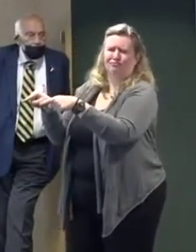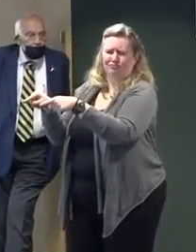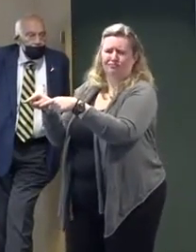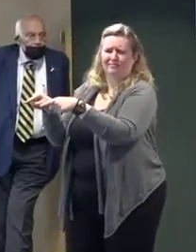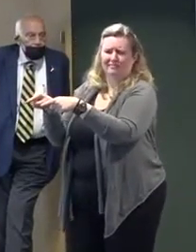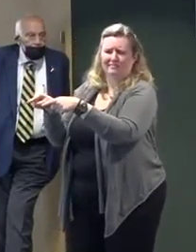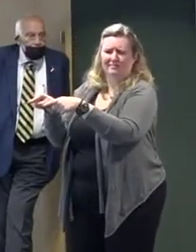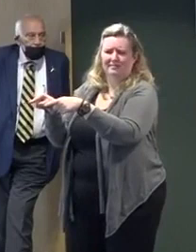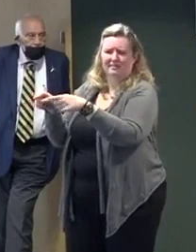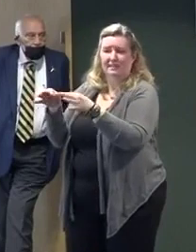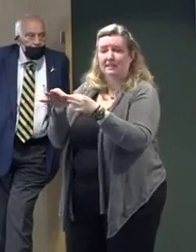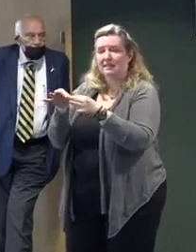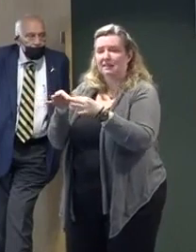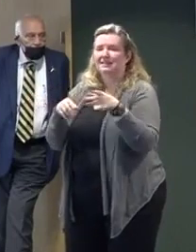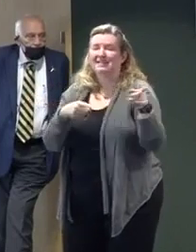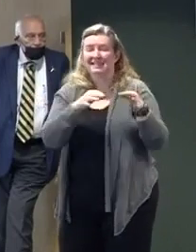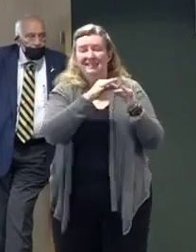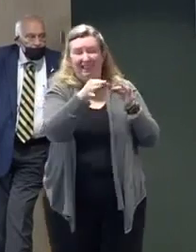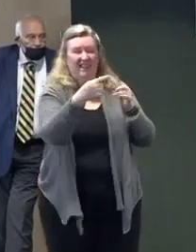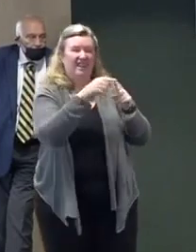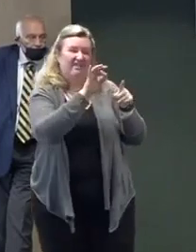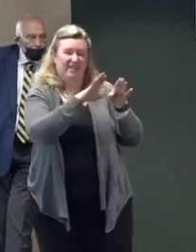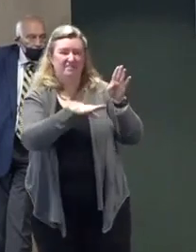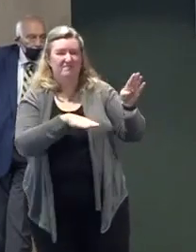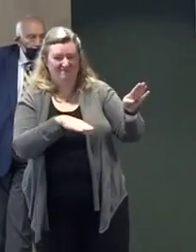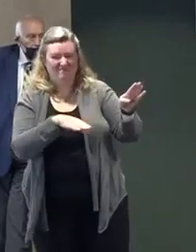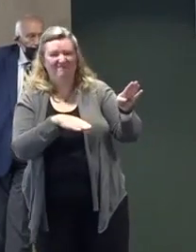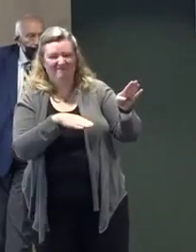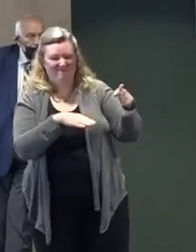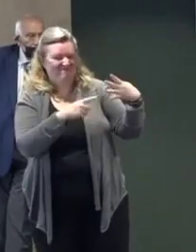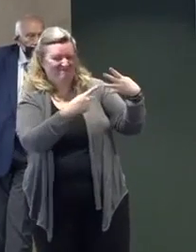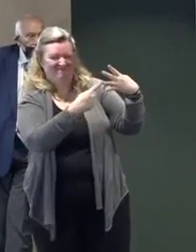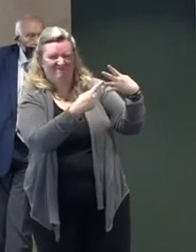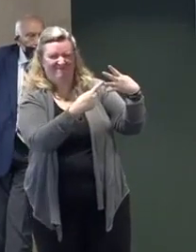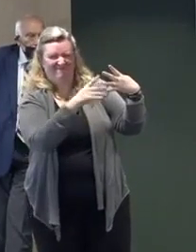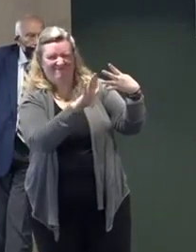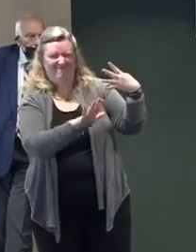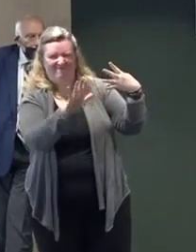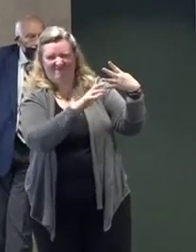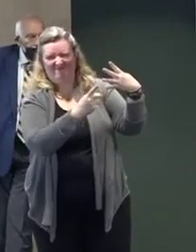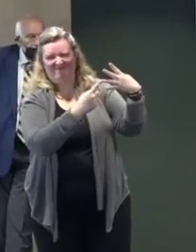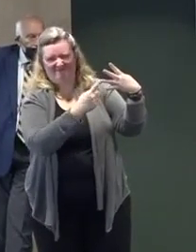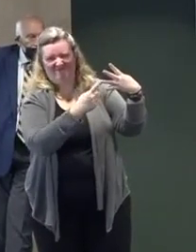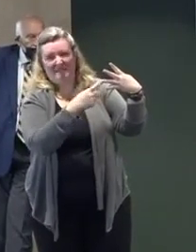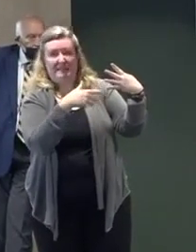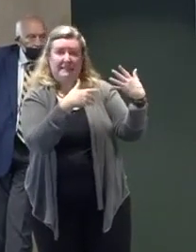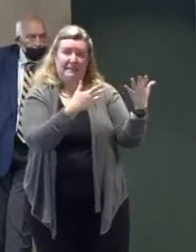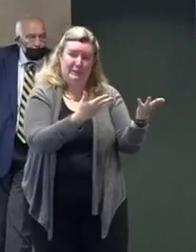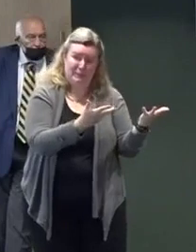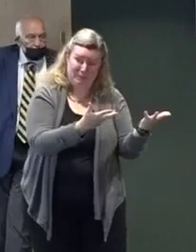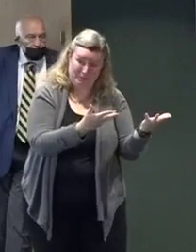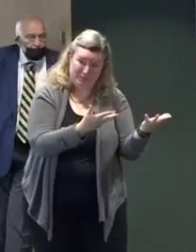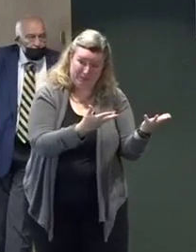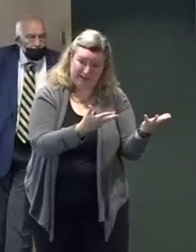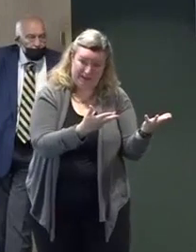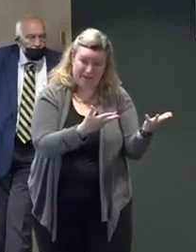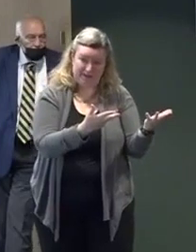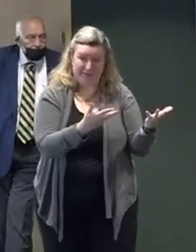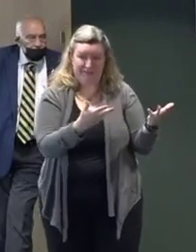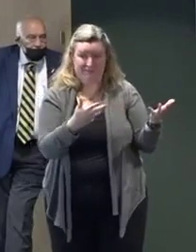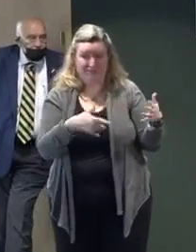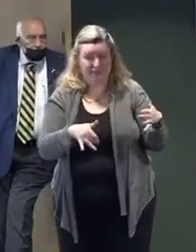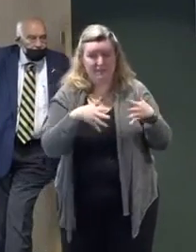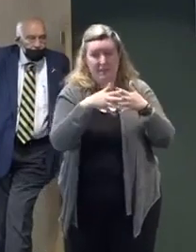disbursement, whichever comes first. I say that with some amount of confidence because this is a much more fluid, easier to manage